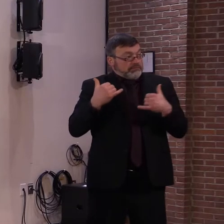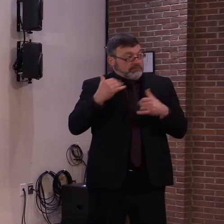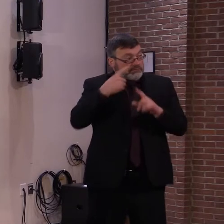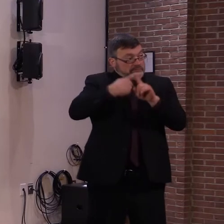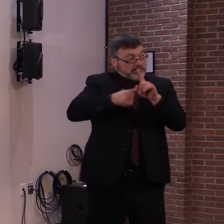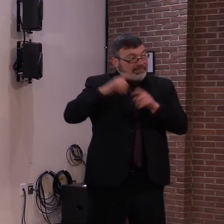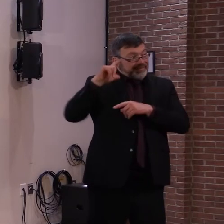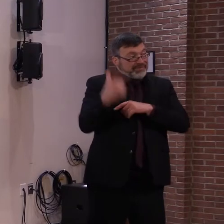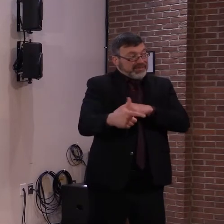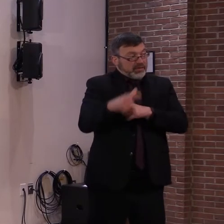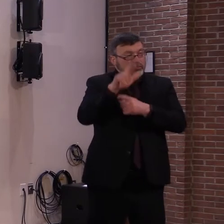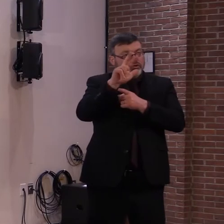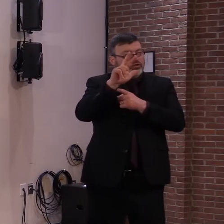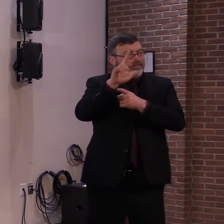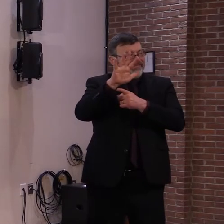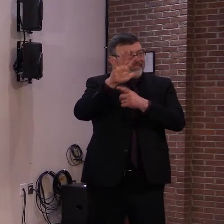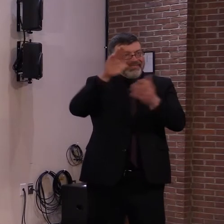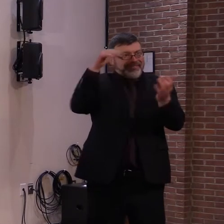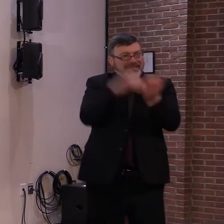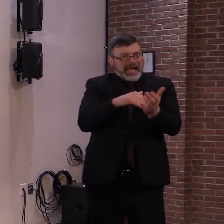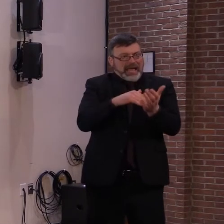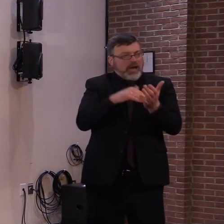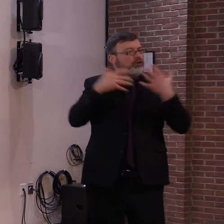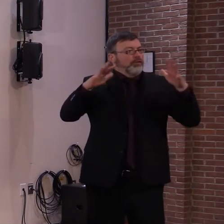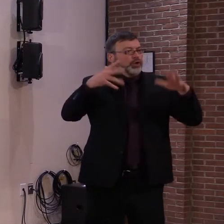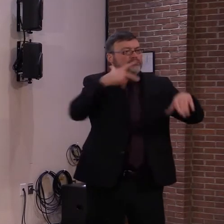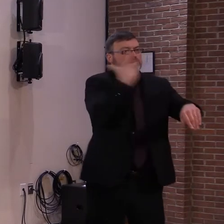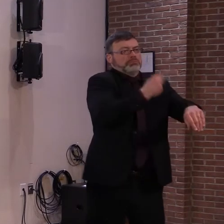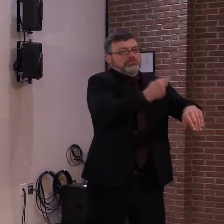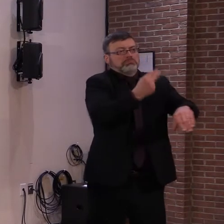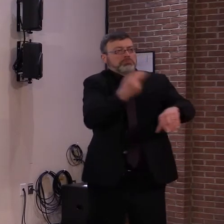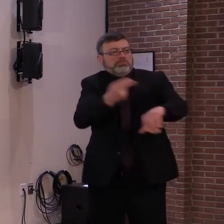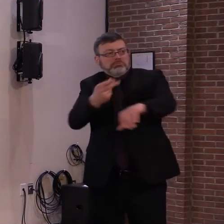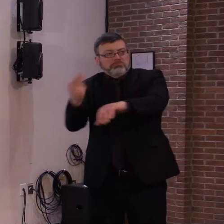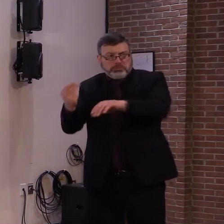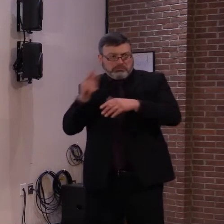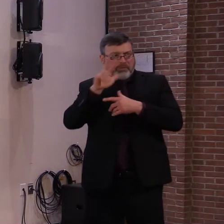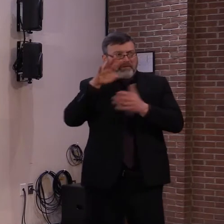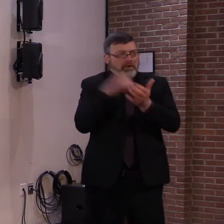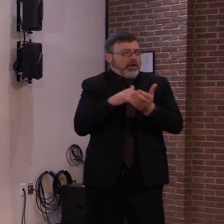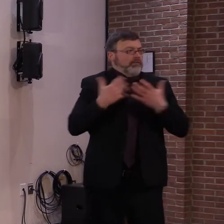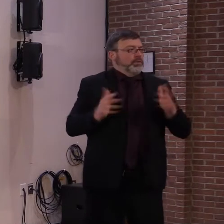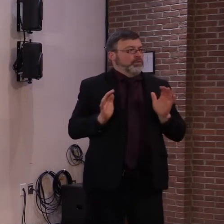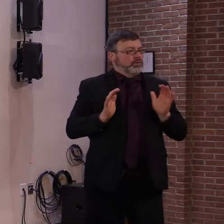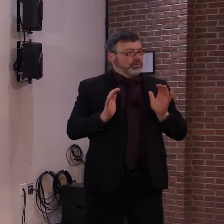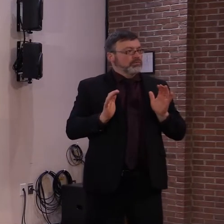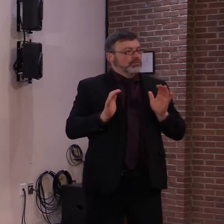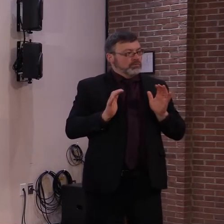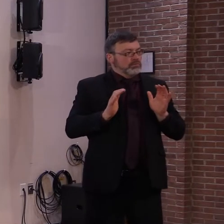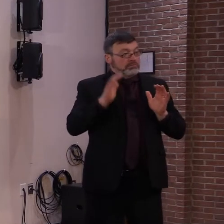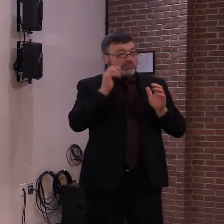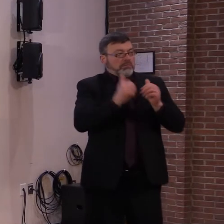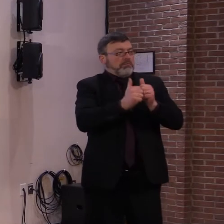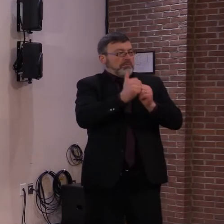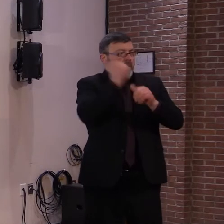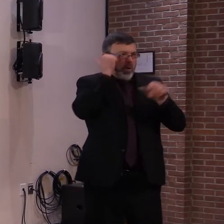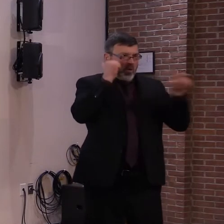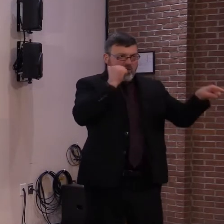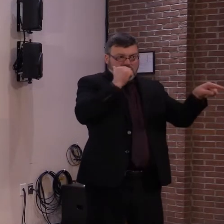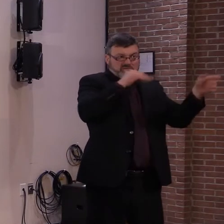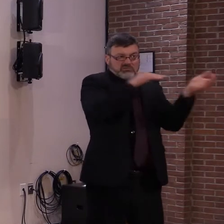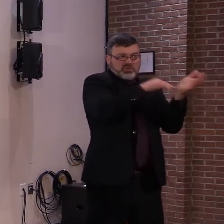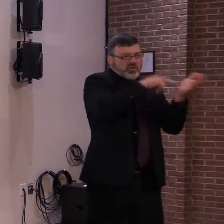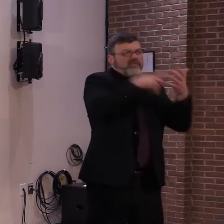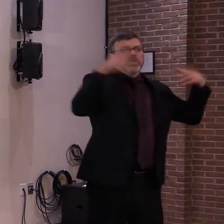,000 people. And all skilled nursing facilities have completed their first dose of the vaccine.